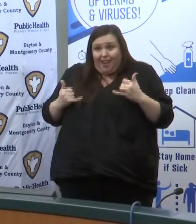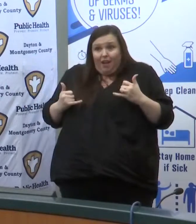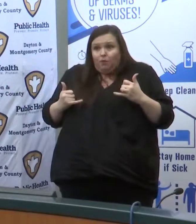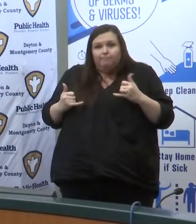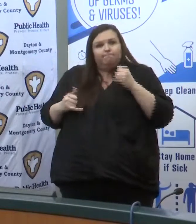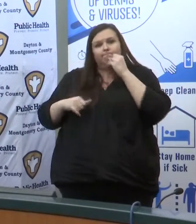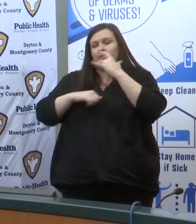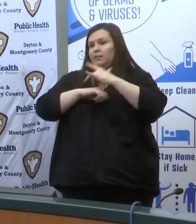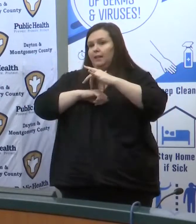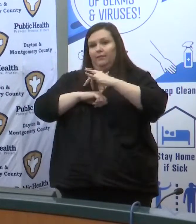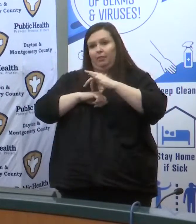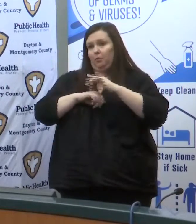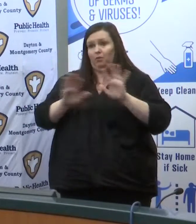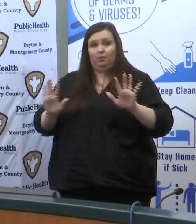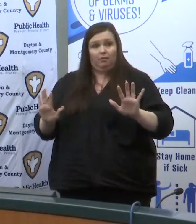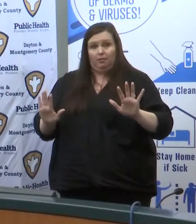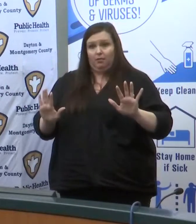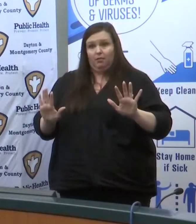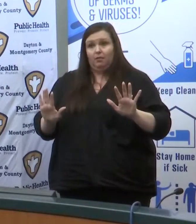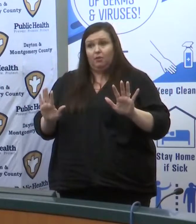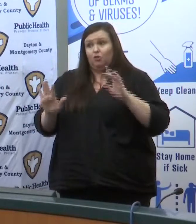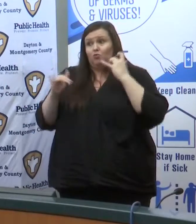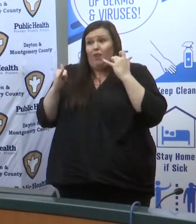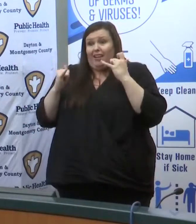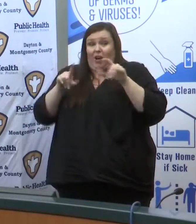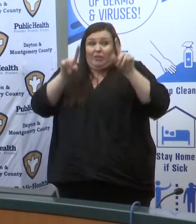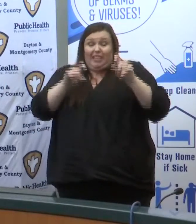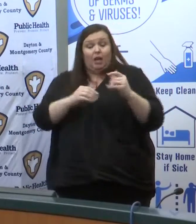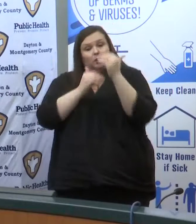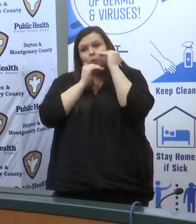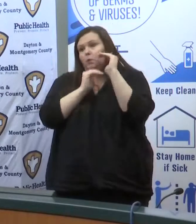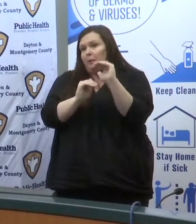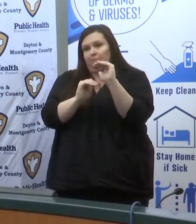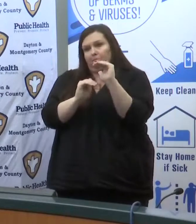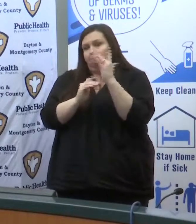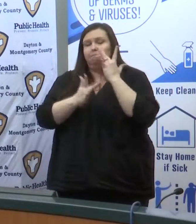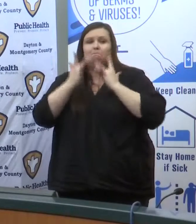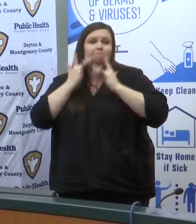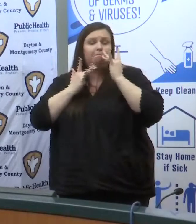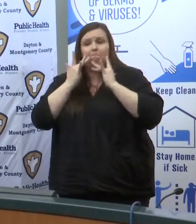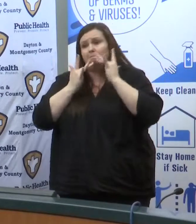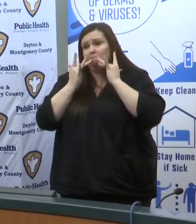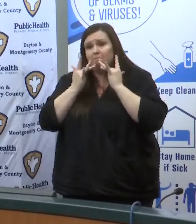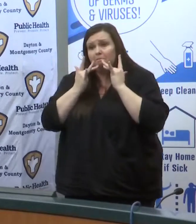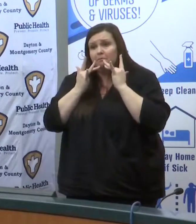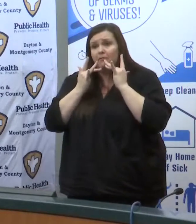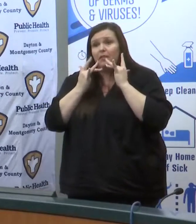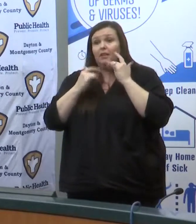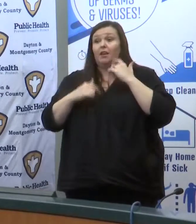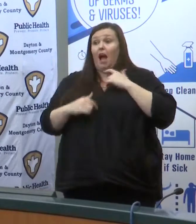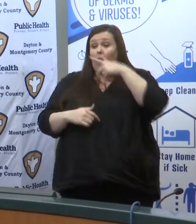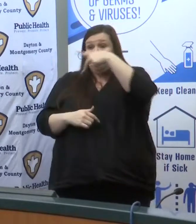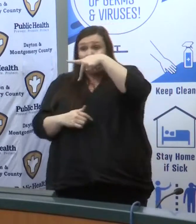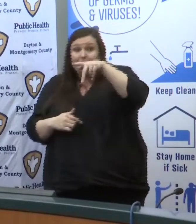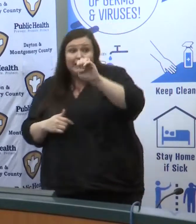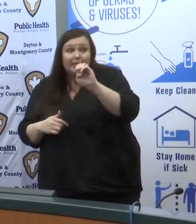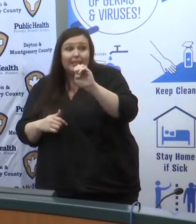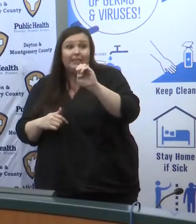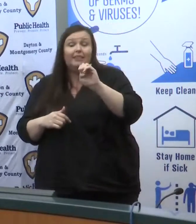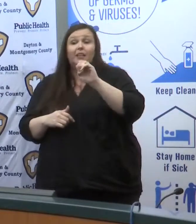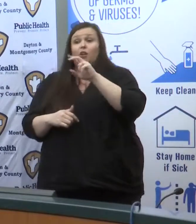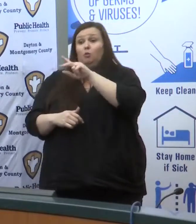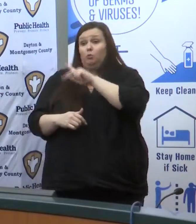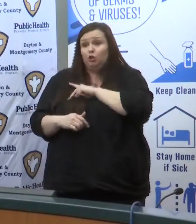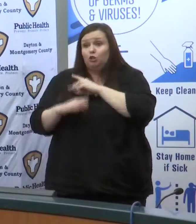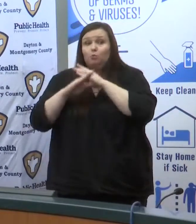here yet and so there are still real limitations on testing we are limited in our personal protective equipment which is